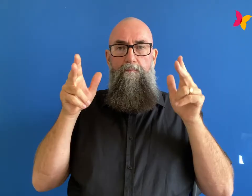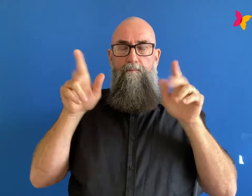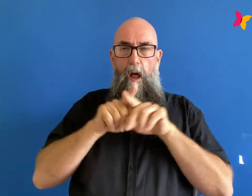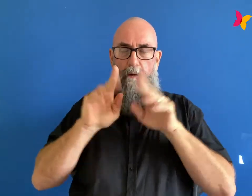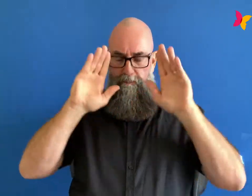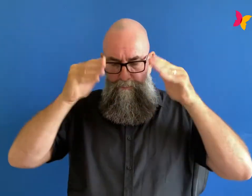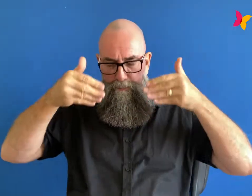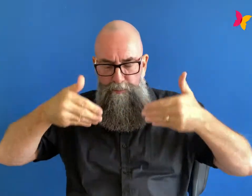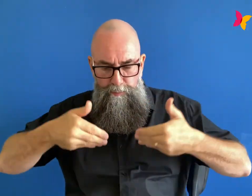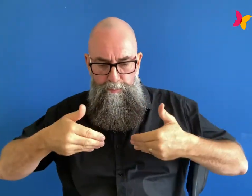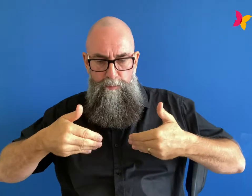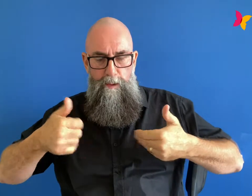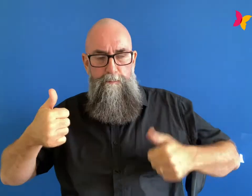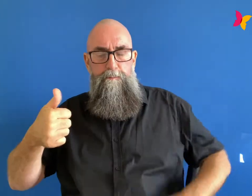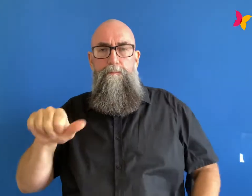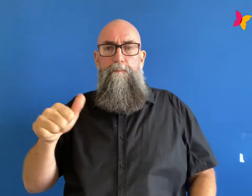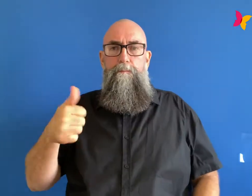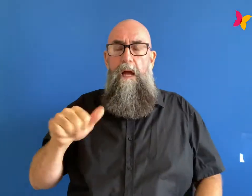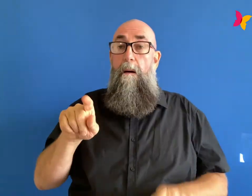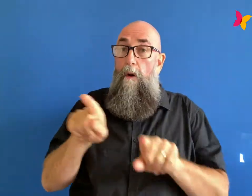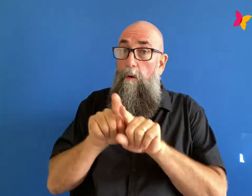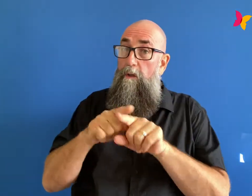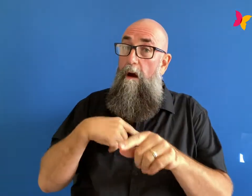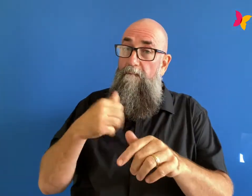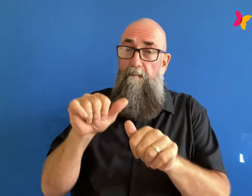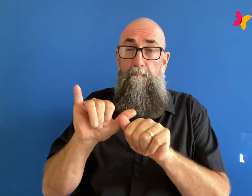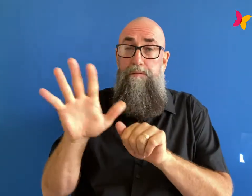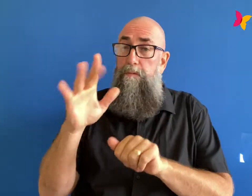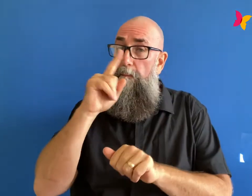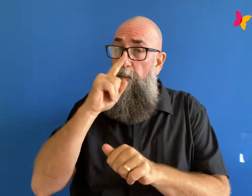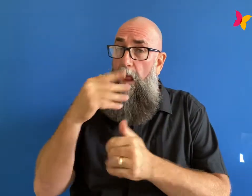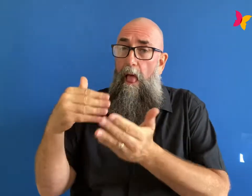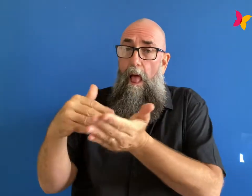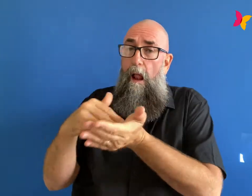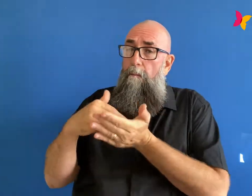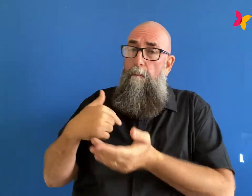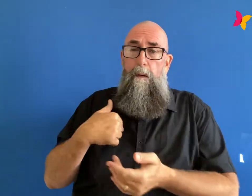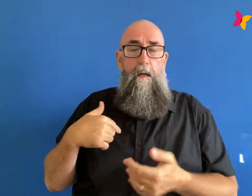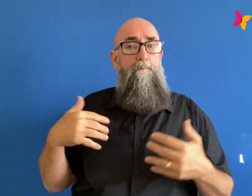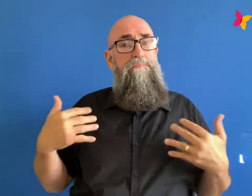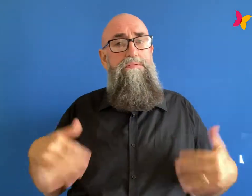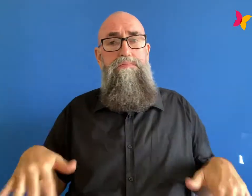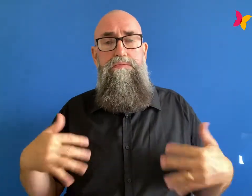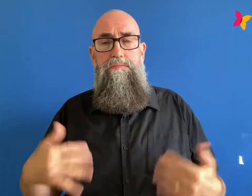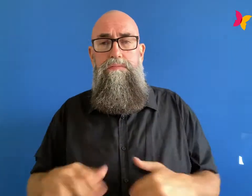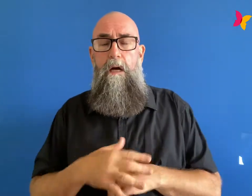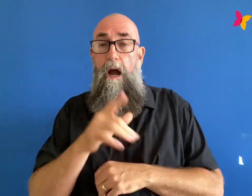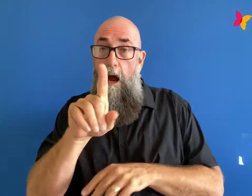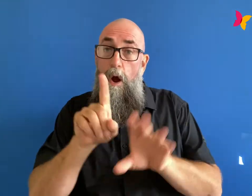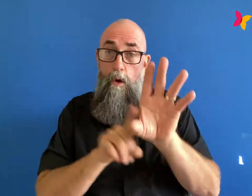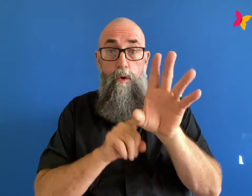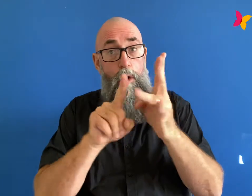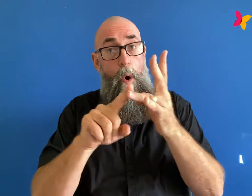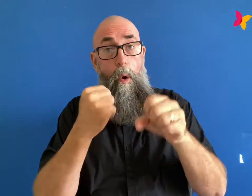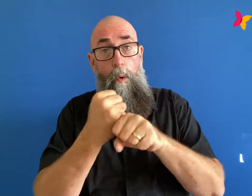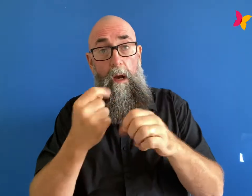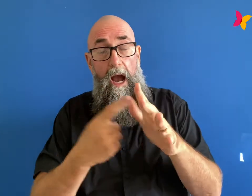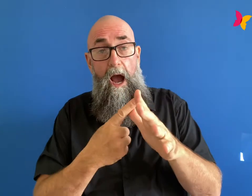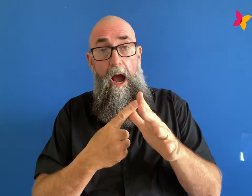amazing people that guided me in that yoga in itself i see is like a moving meditation